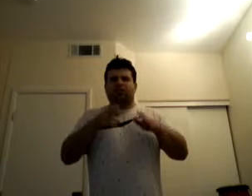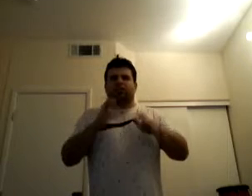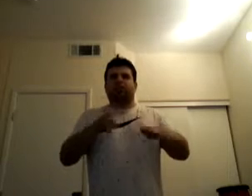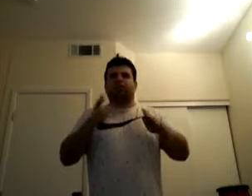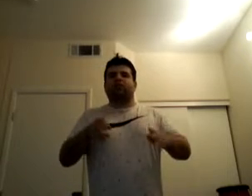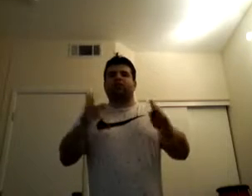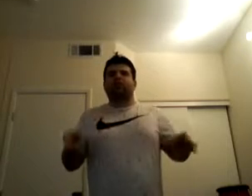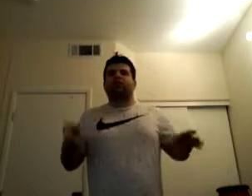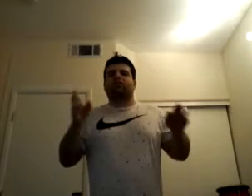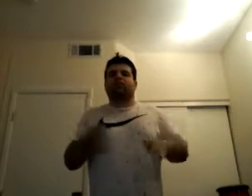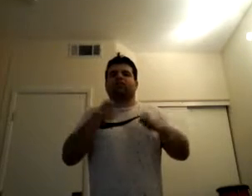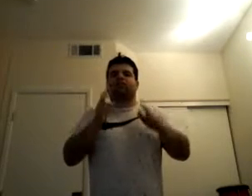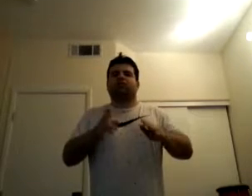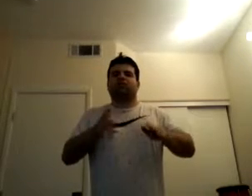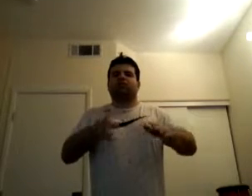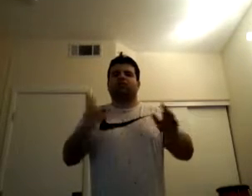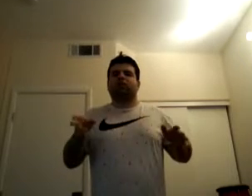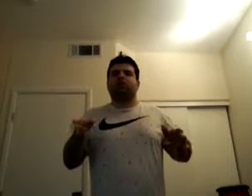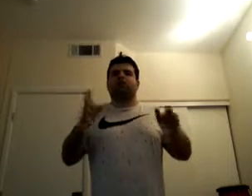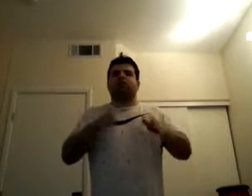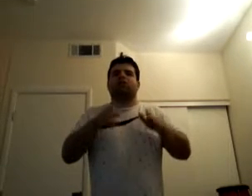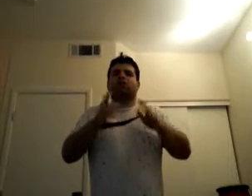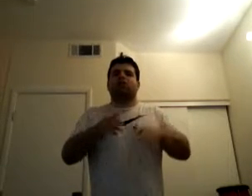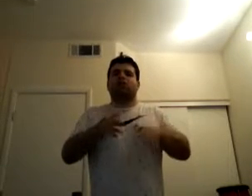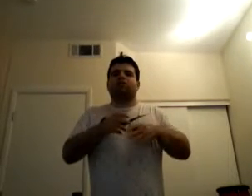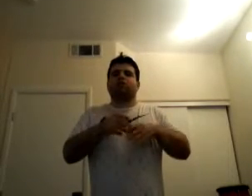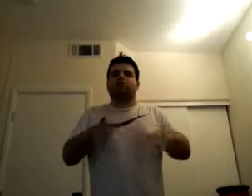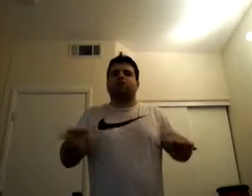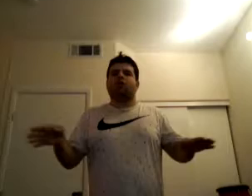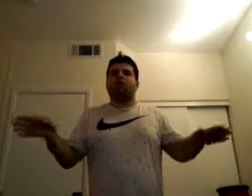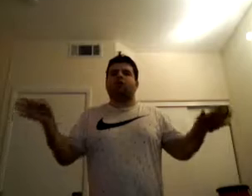In our hearts, all in our minds, these battles got